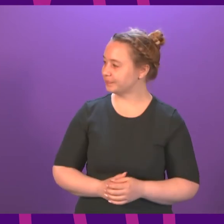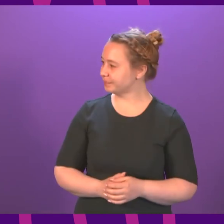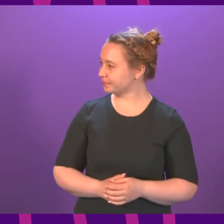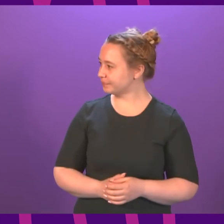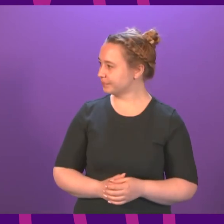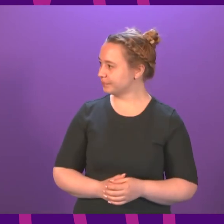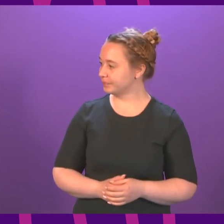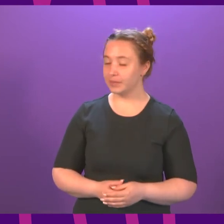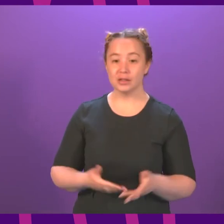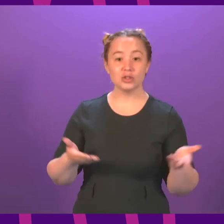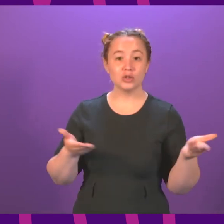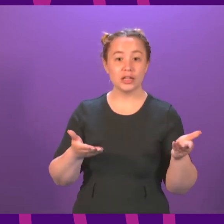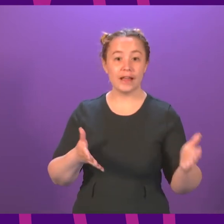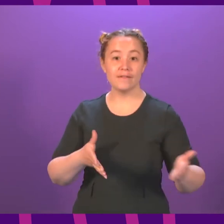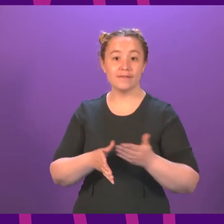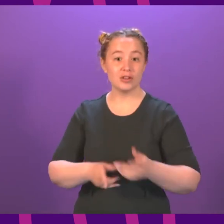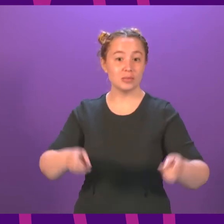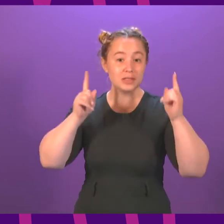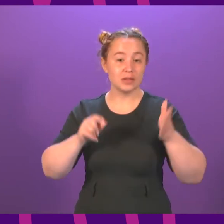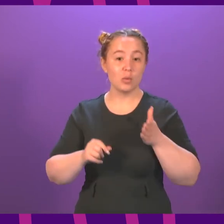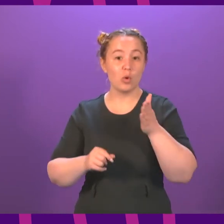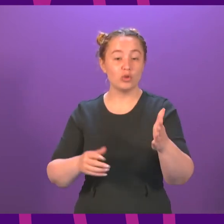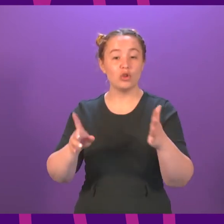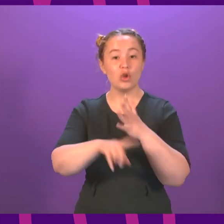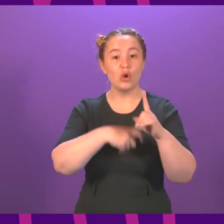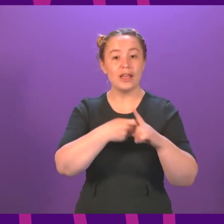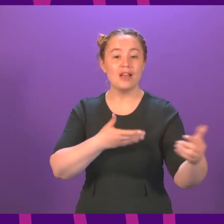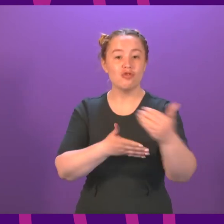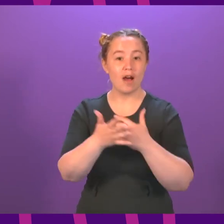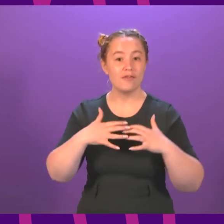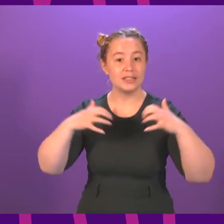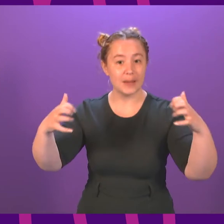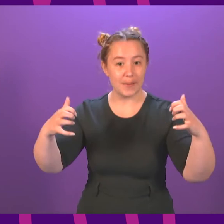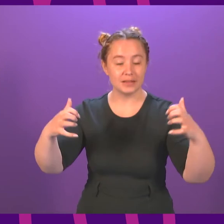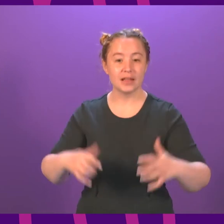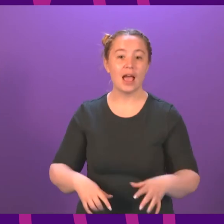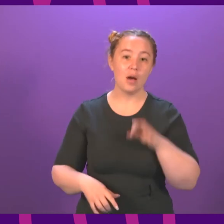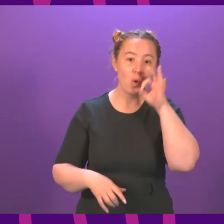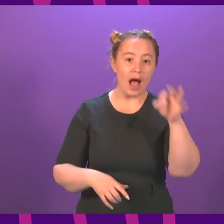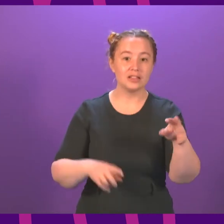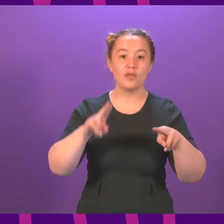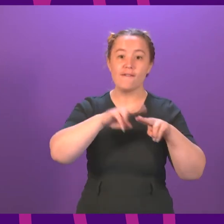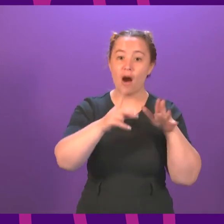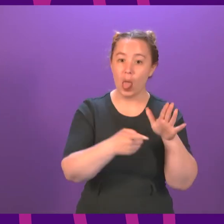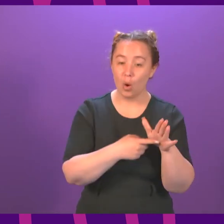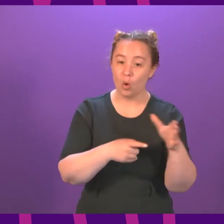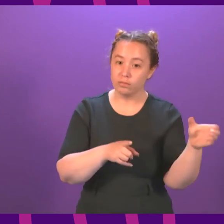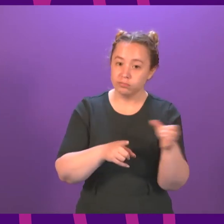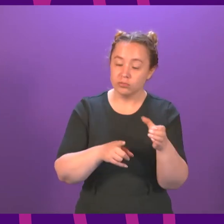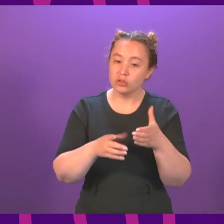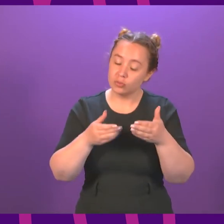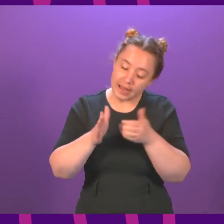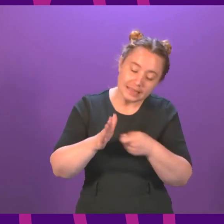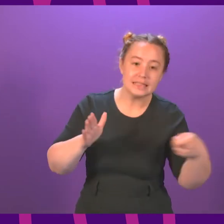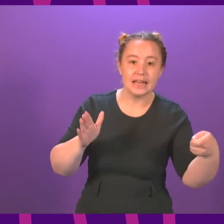Today, the First Minister will attend the UK Recovery Summit, and I welcome that she will be asking for furlough to be extended. This is essential for